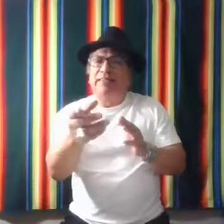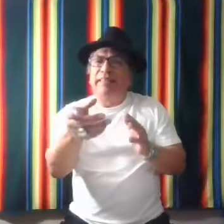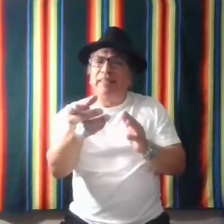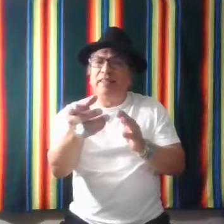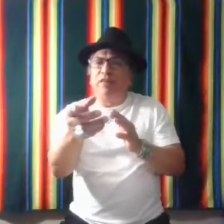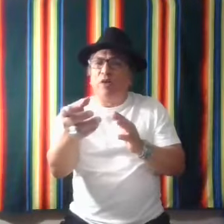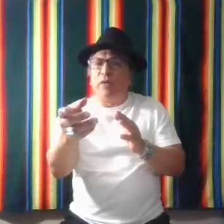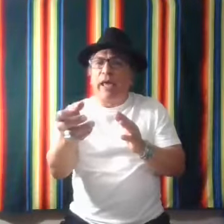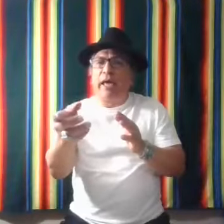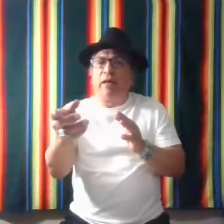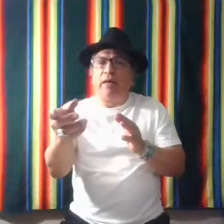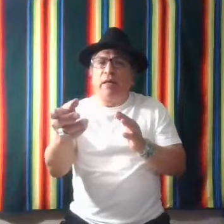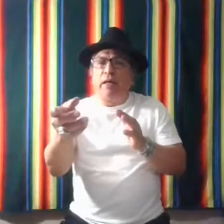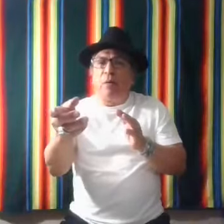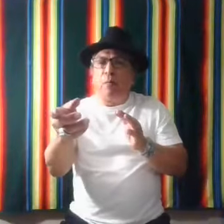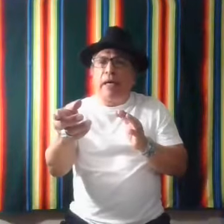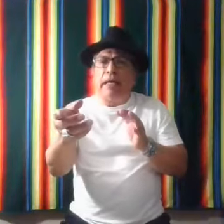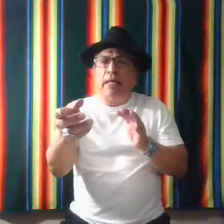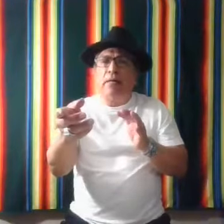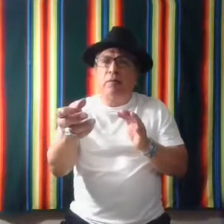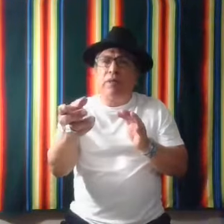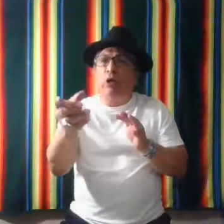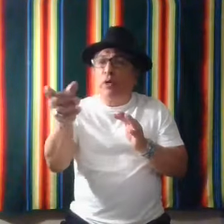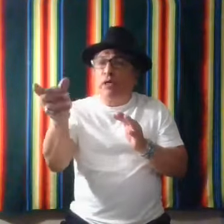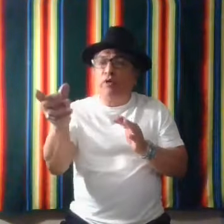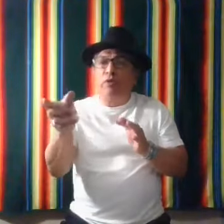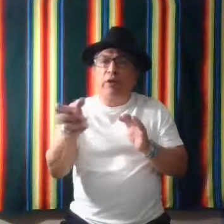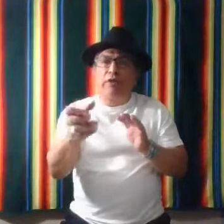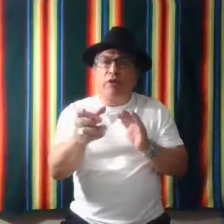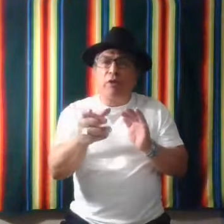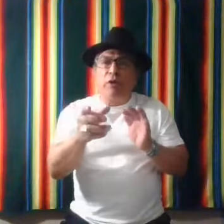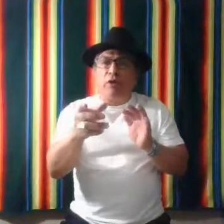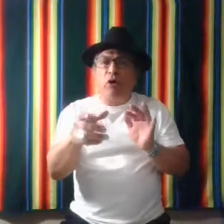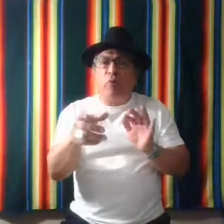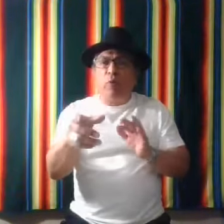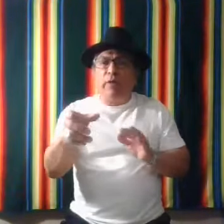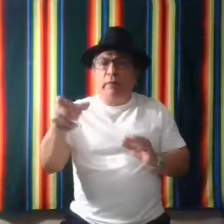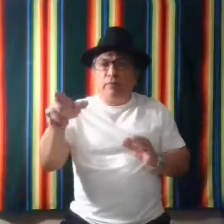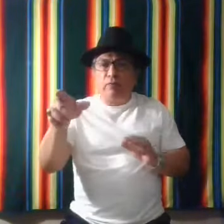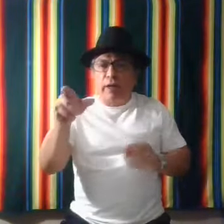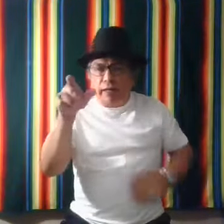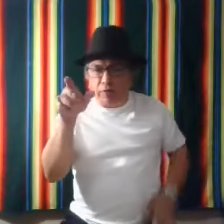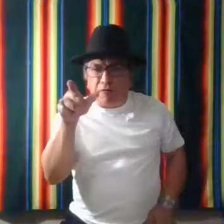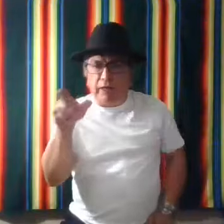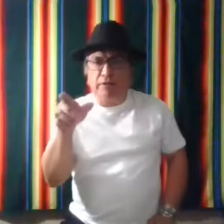that though the hand may, uh, be going in their direction, you don't point it right at their face,